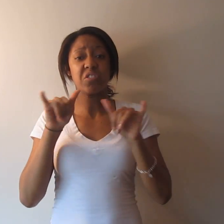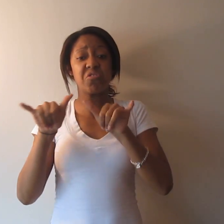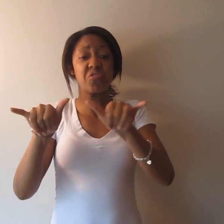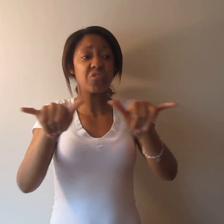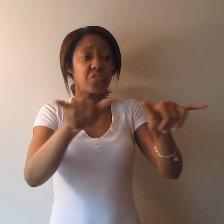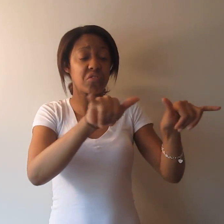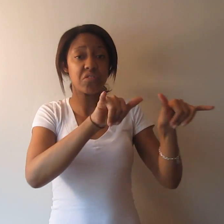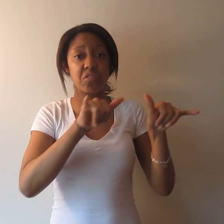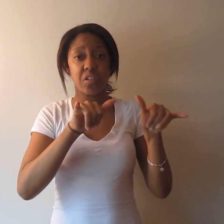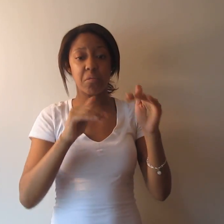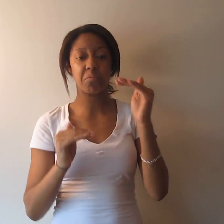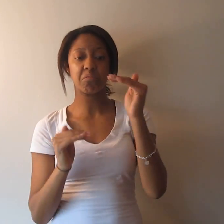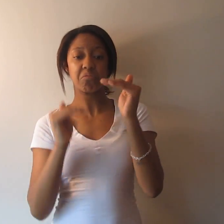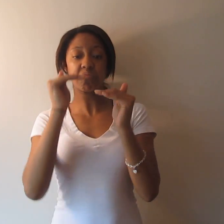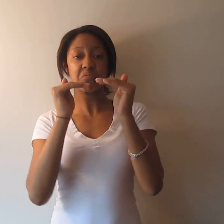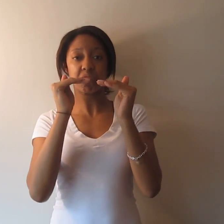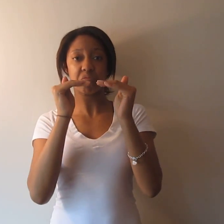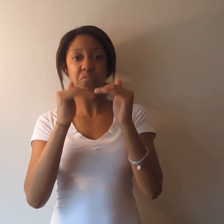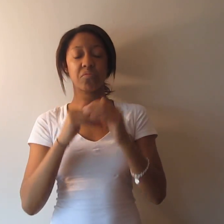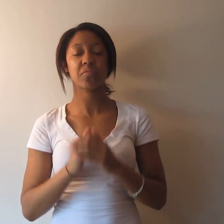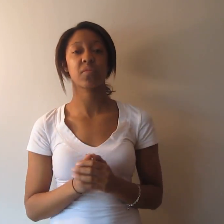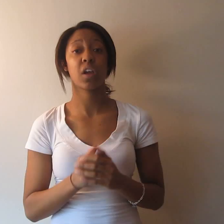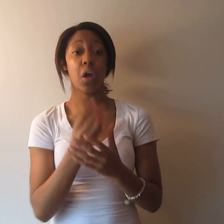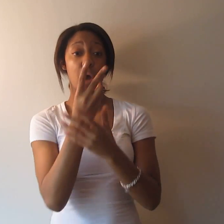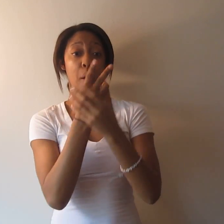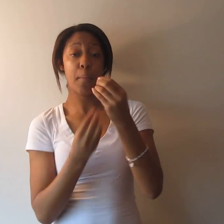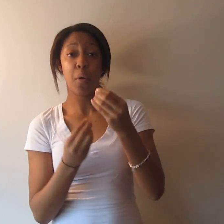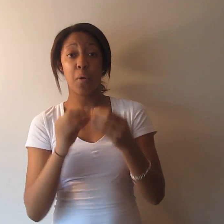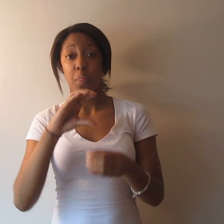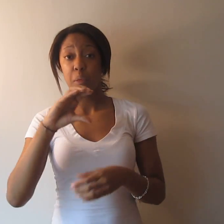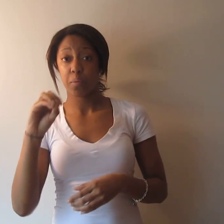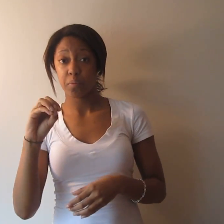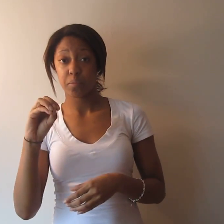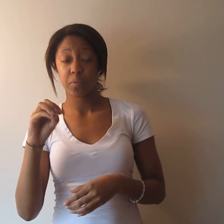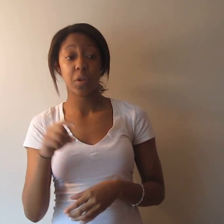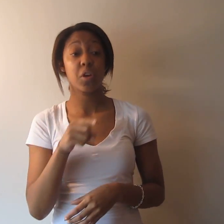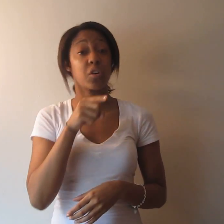Both you and your employer have responsibilities for ensuring this equal access.